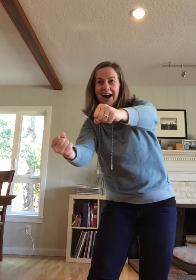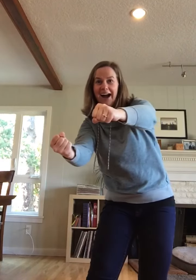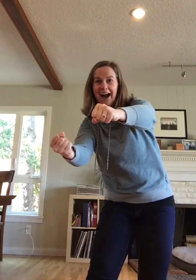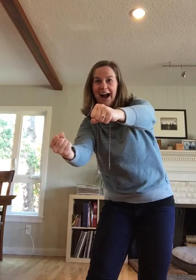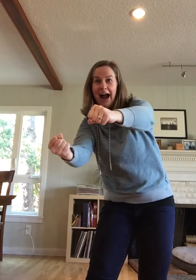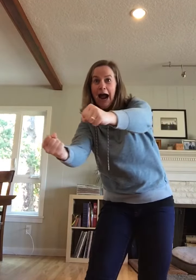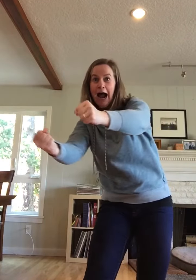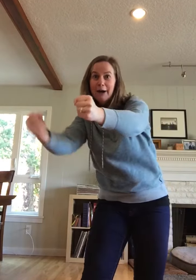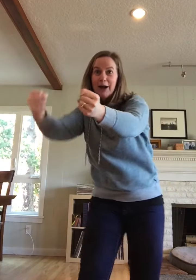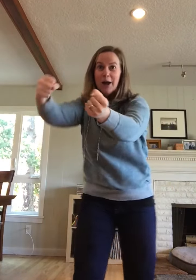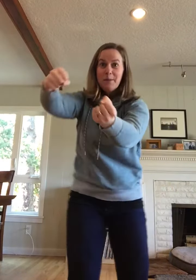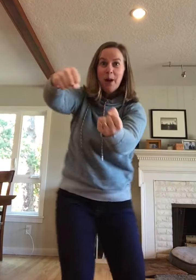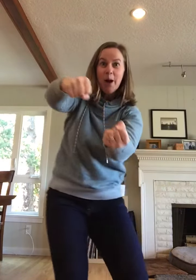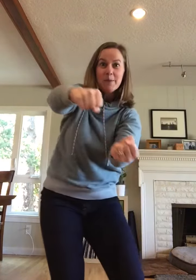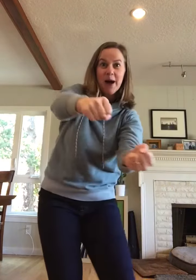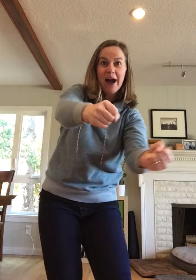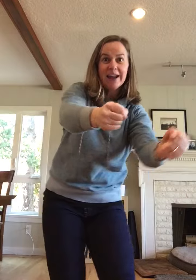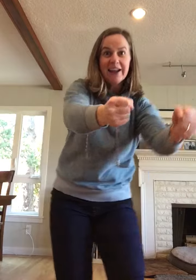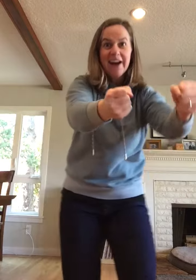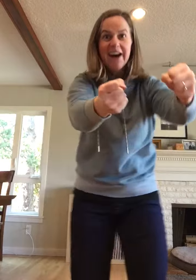I'm gonna park my car.